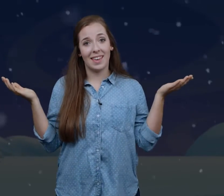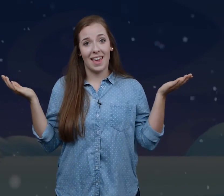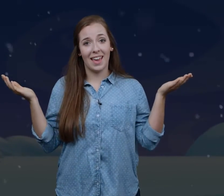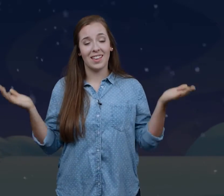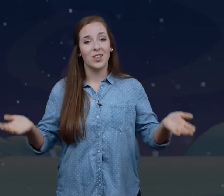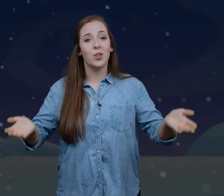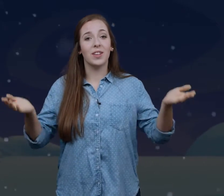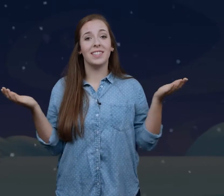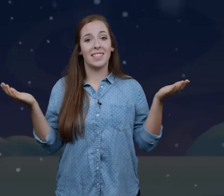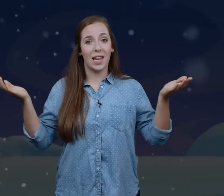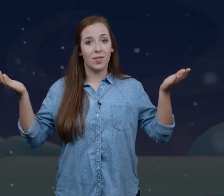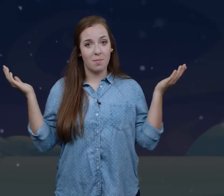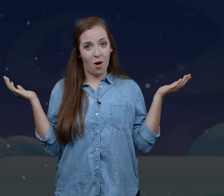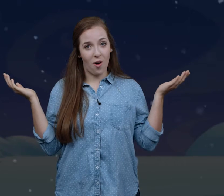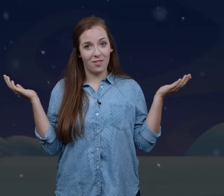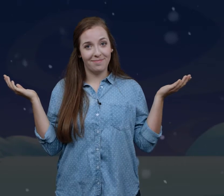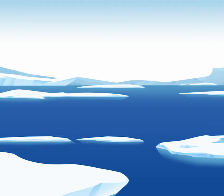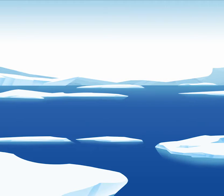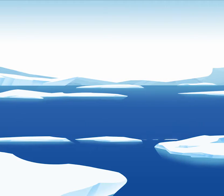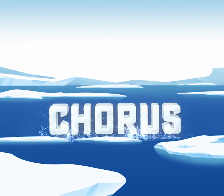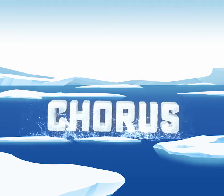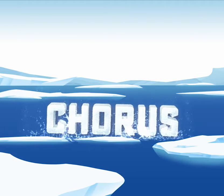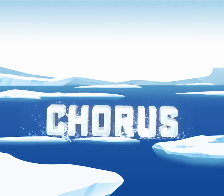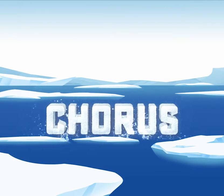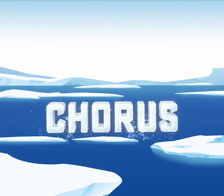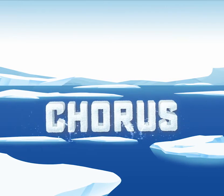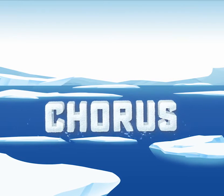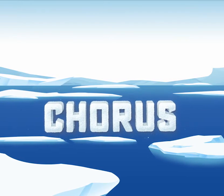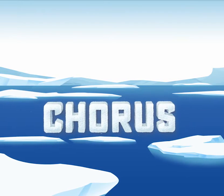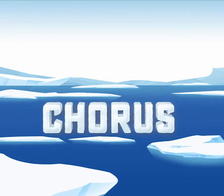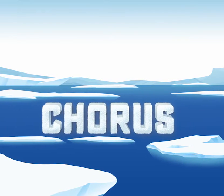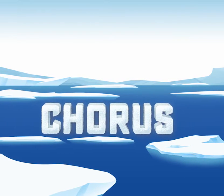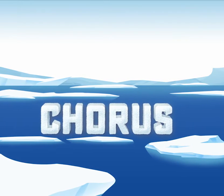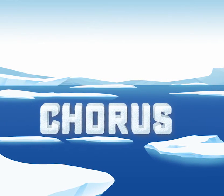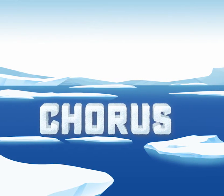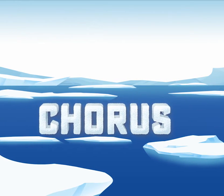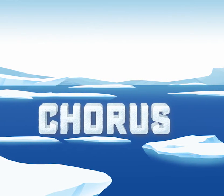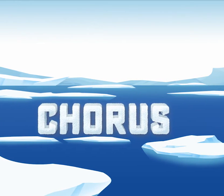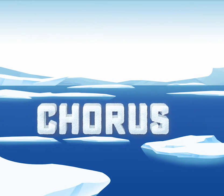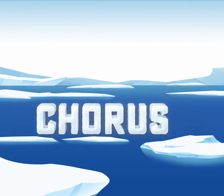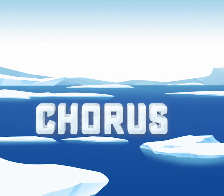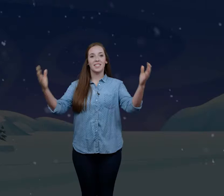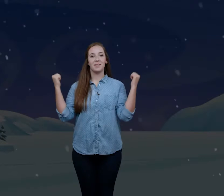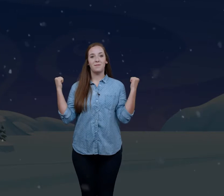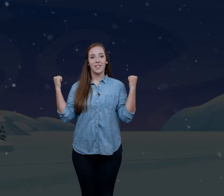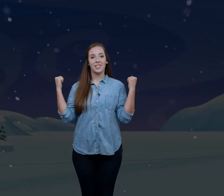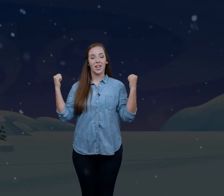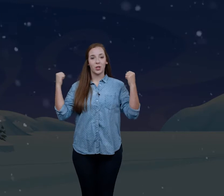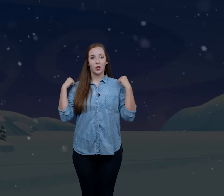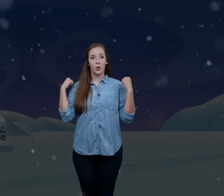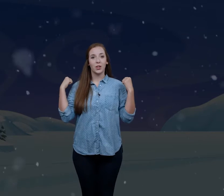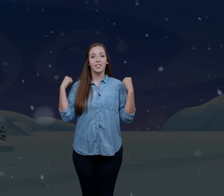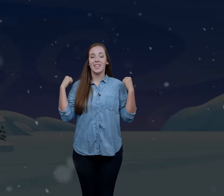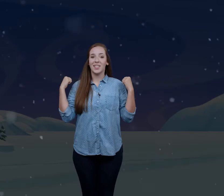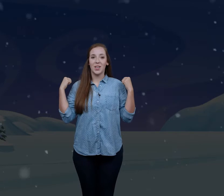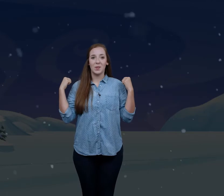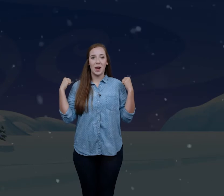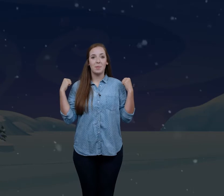king who could save them all? Then we go into the chorus. So you're going put your hands and fists at your shoulders and then go up.